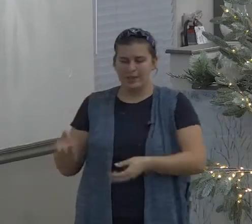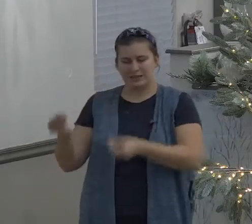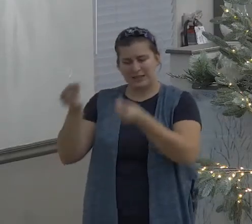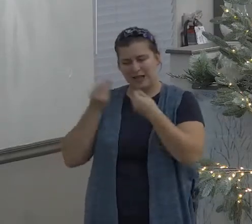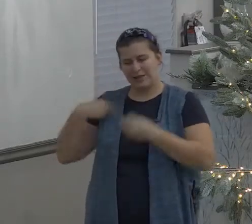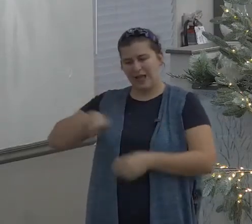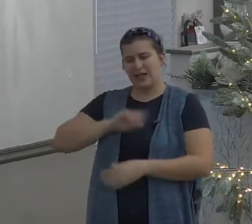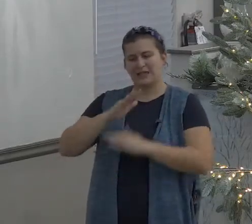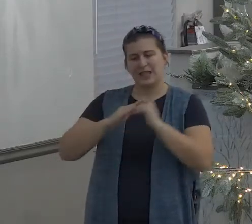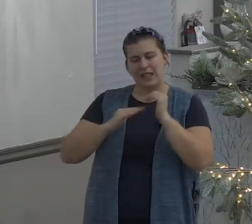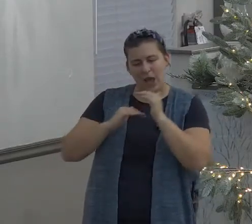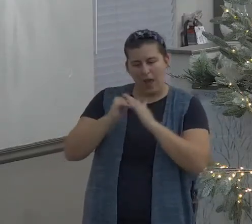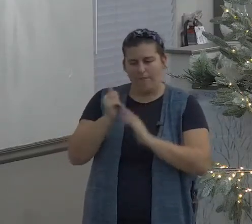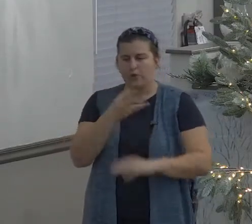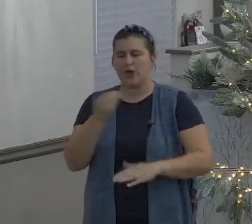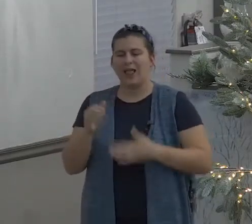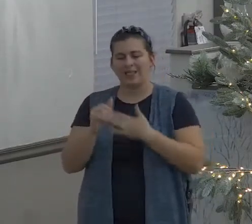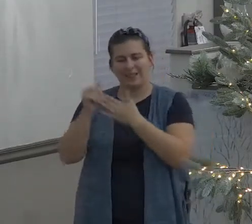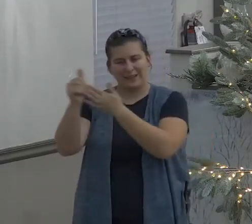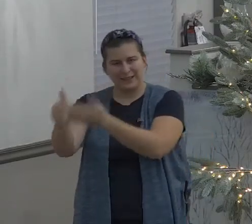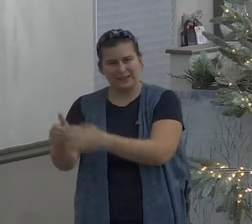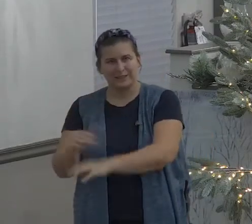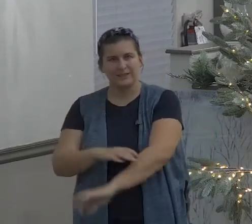and there's comfort in direction